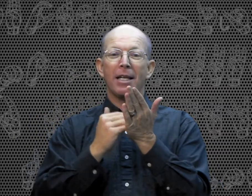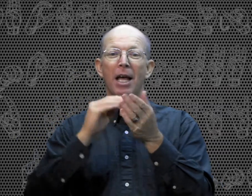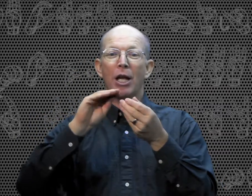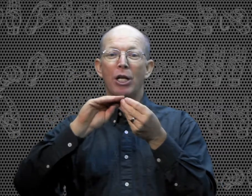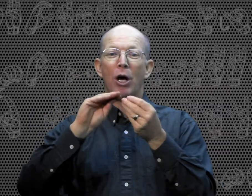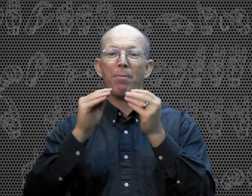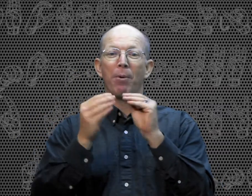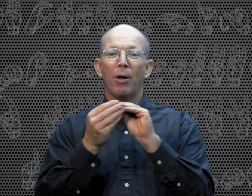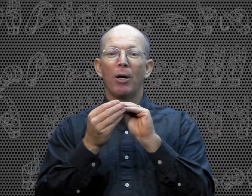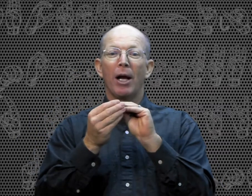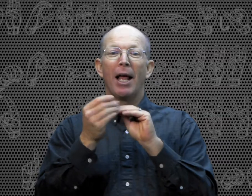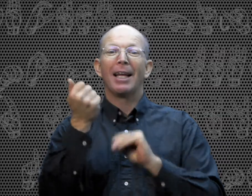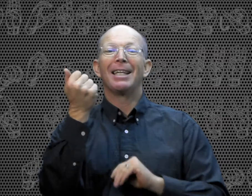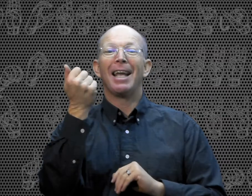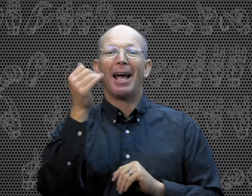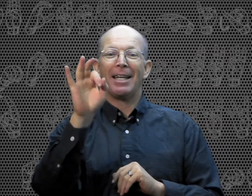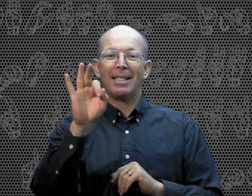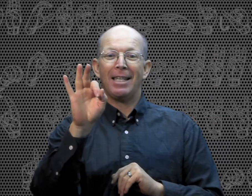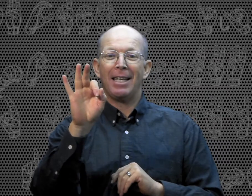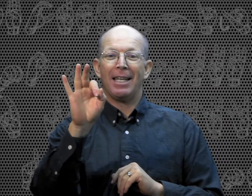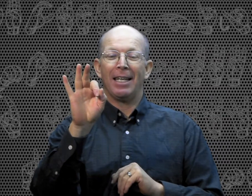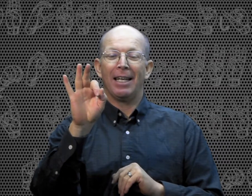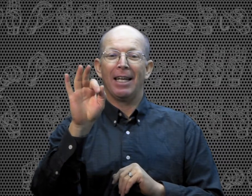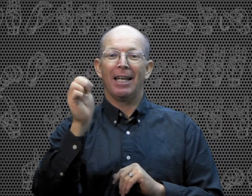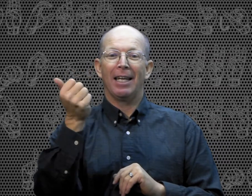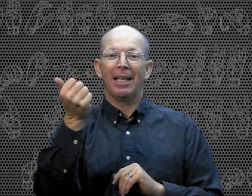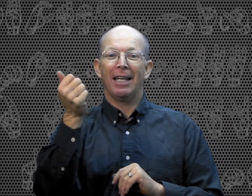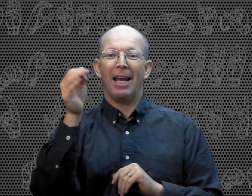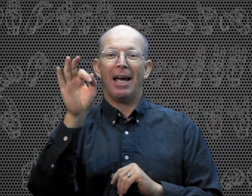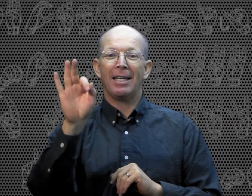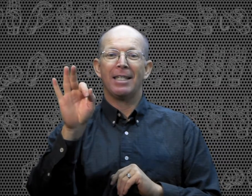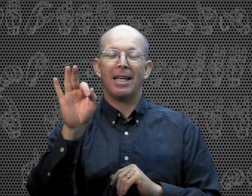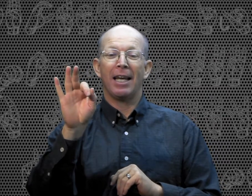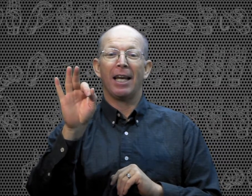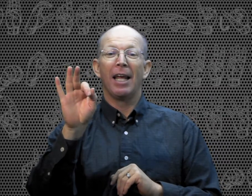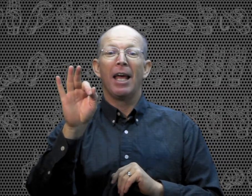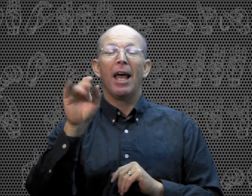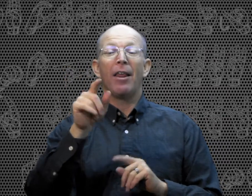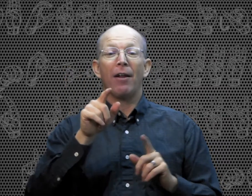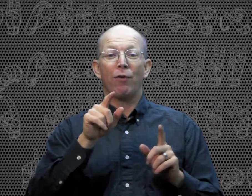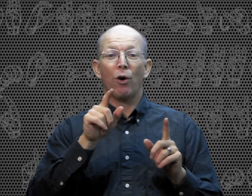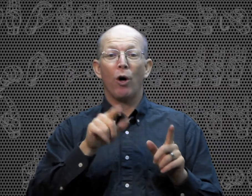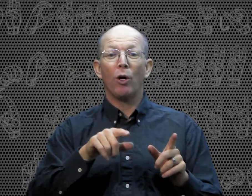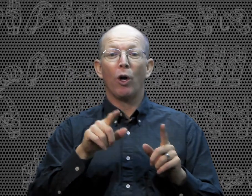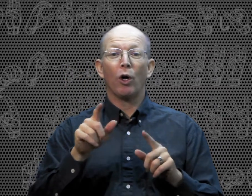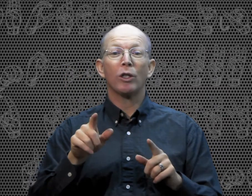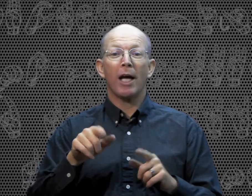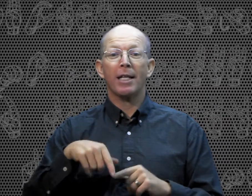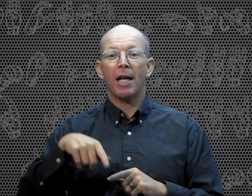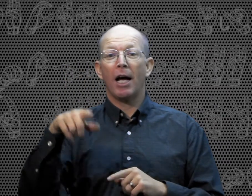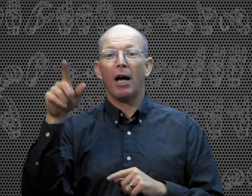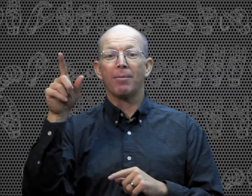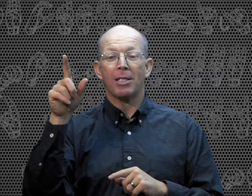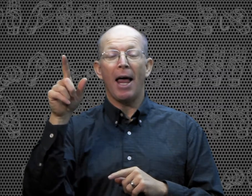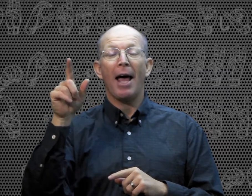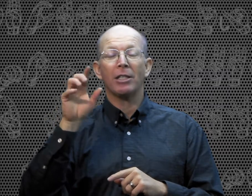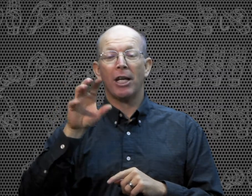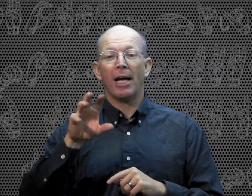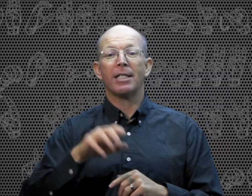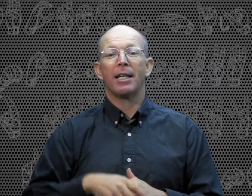number 19. 19. And then if you'll go to LearnSigns.com slash 19,